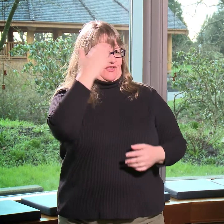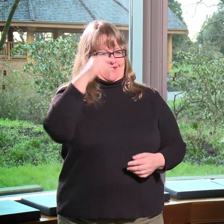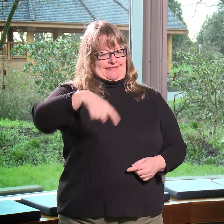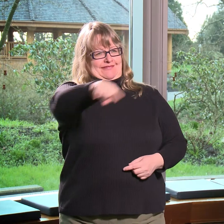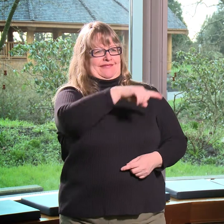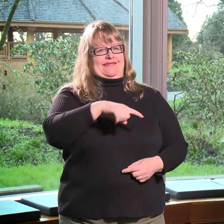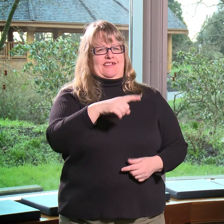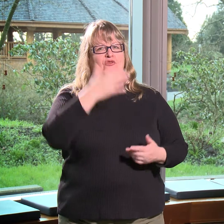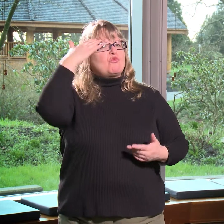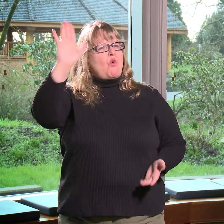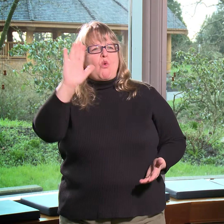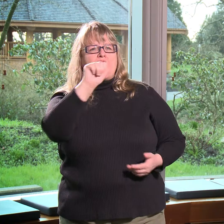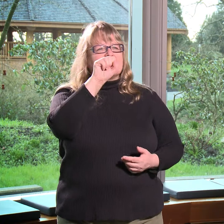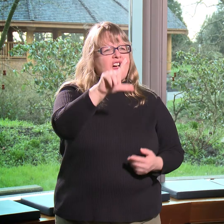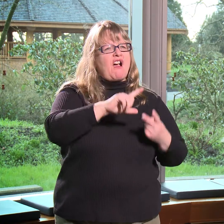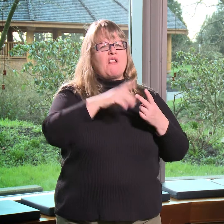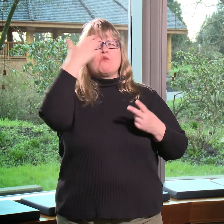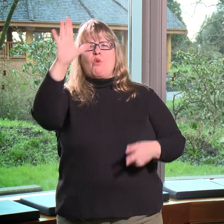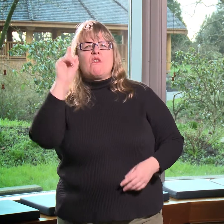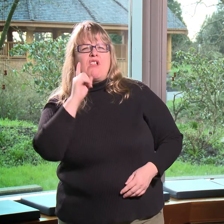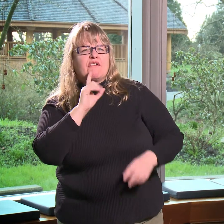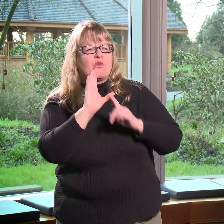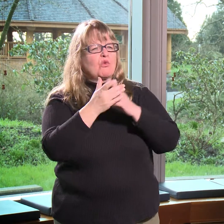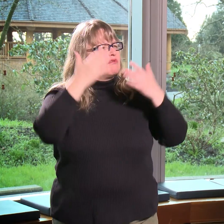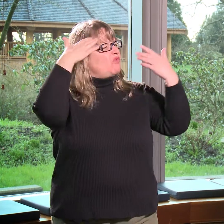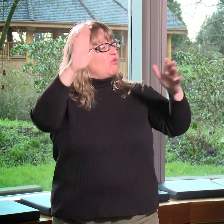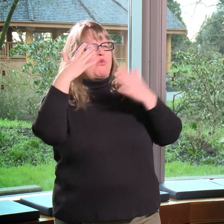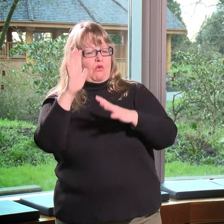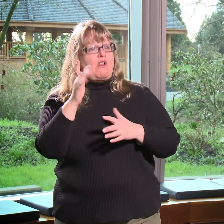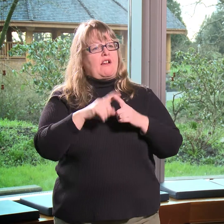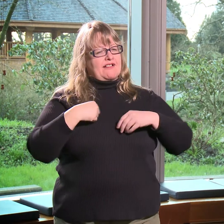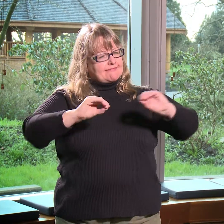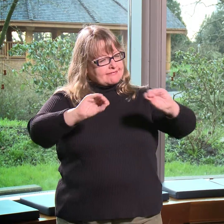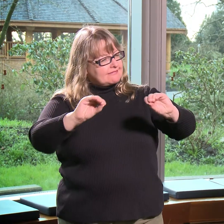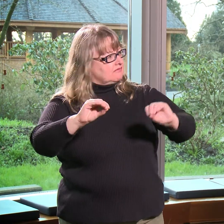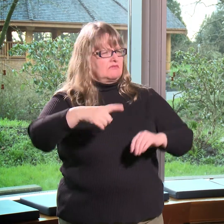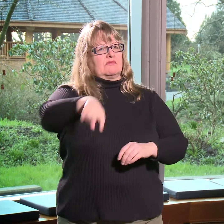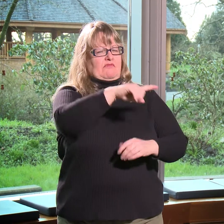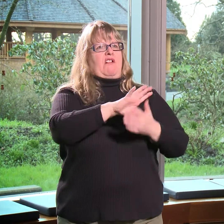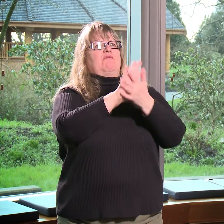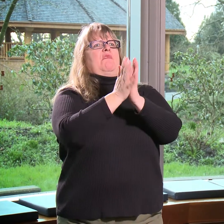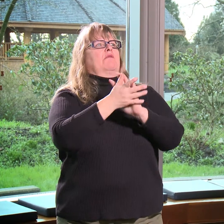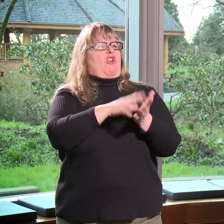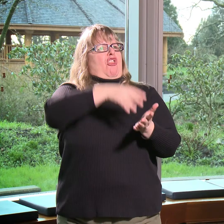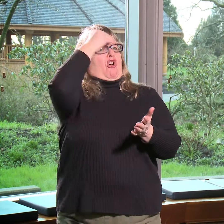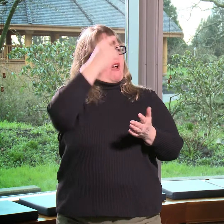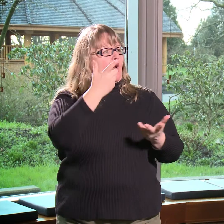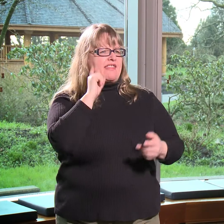And it's a really special experience for them. A lot of them didn't know about Deaf culture or American Sign Language beforehand. And then after I teach them,